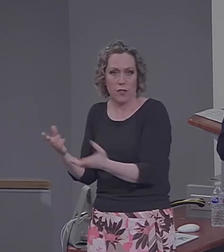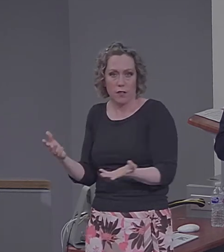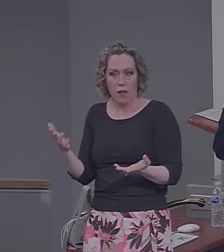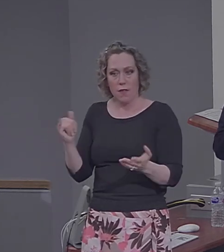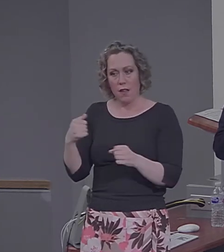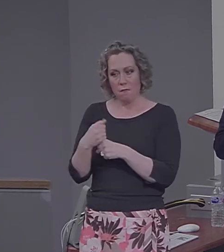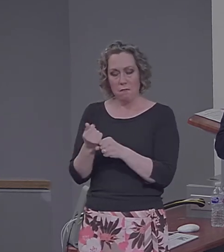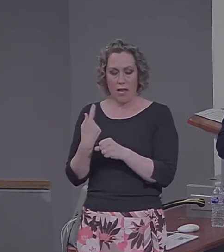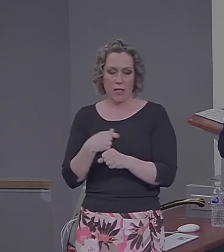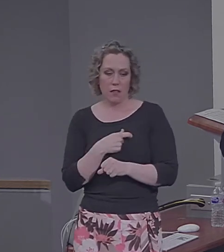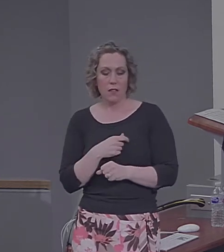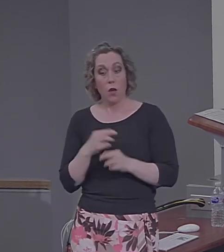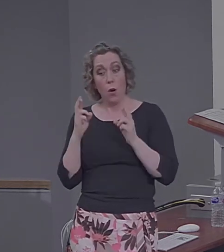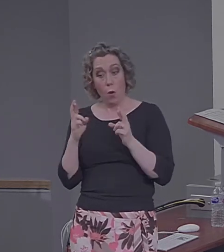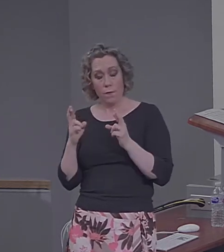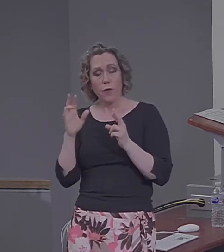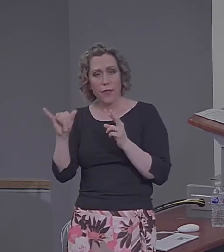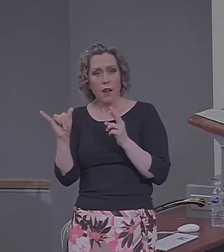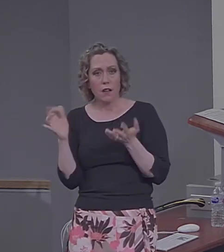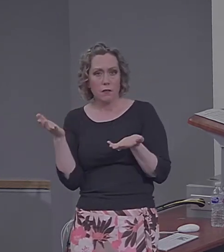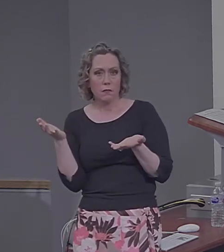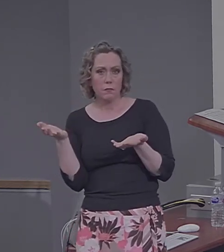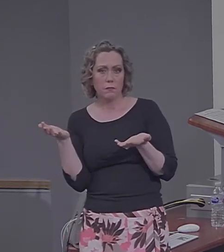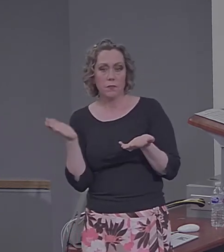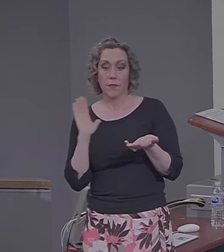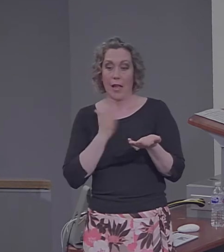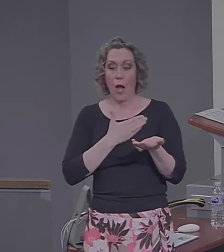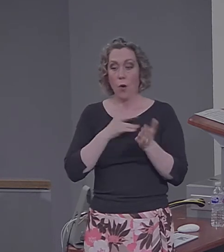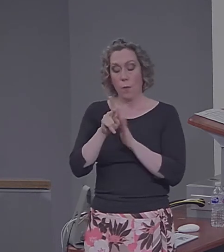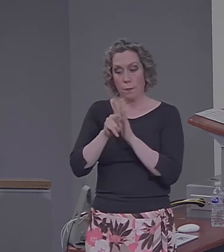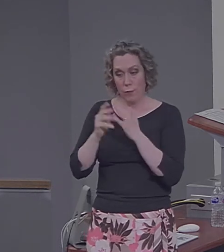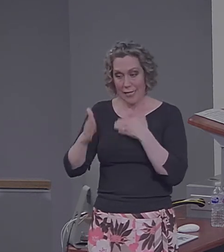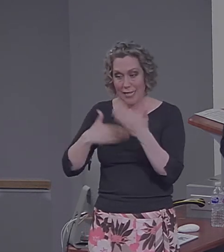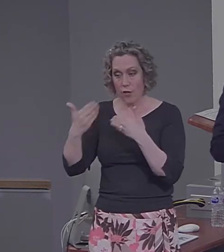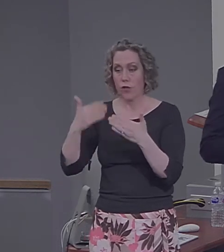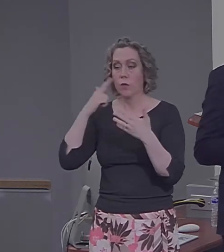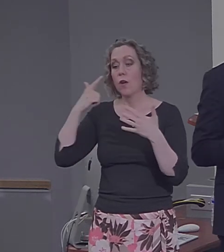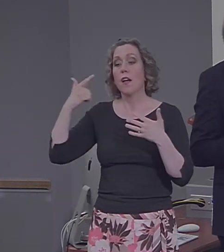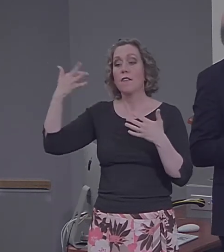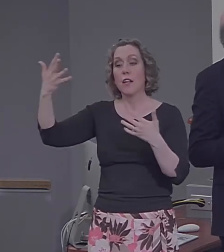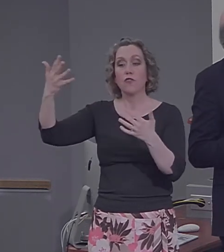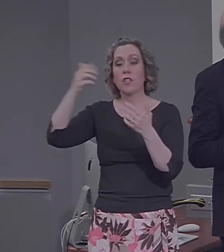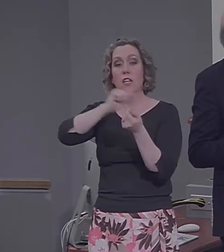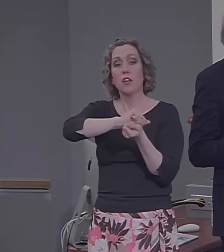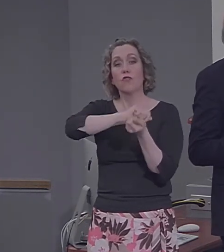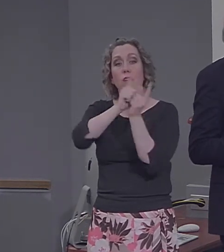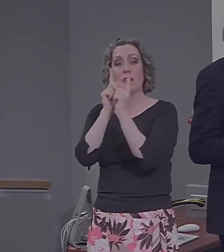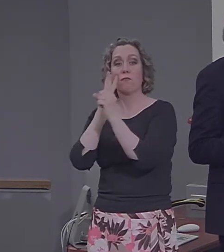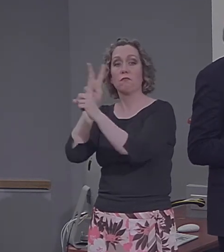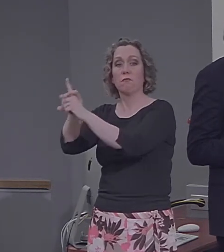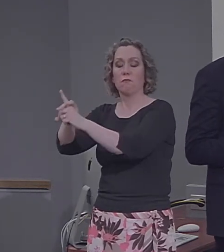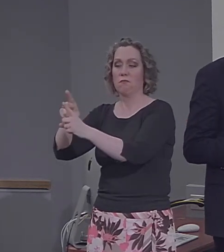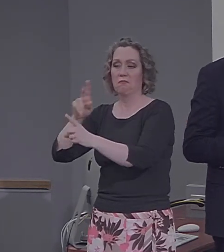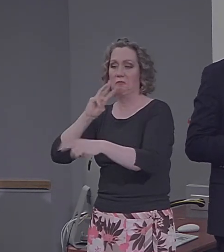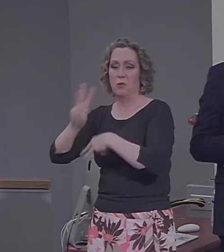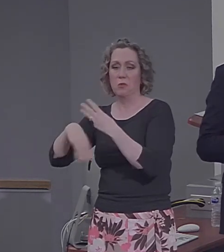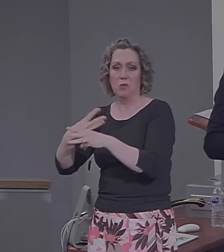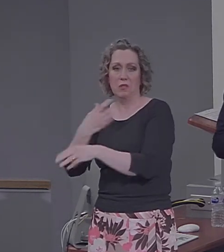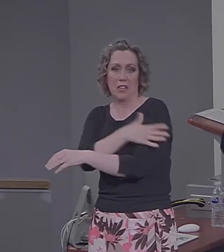hopeful that our procedures might eventually have some translational value as well, and that the study of